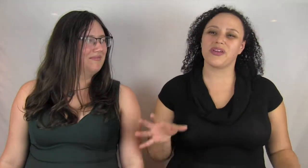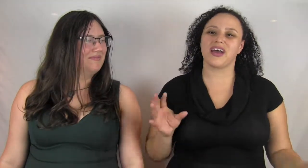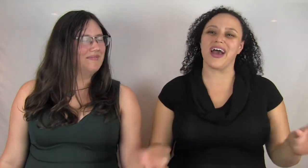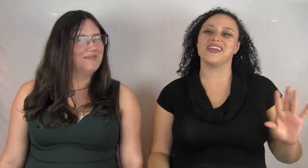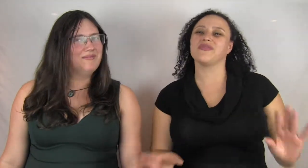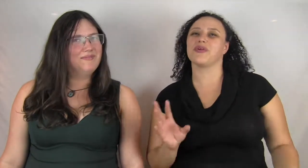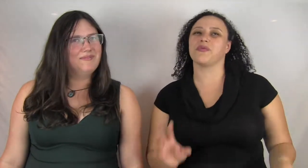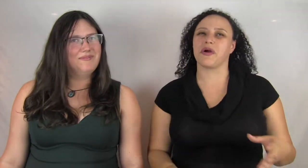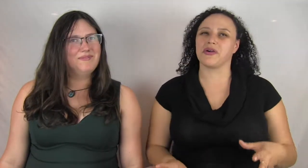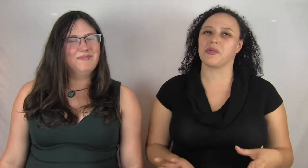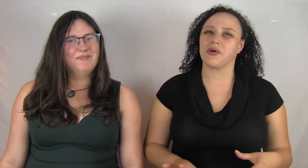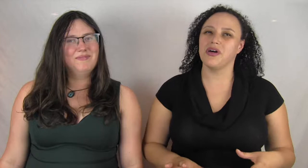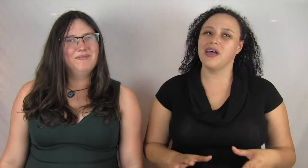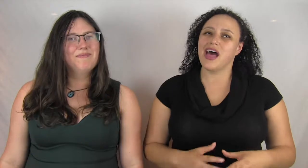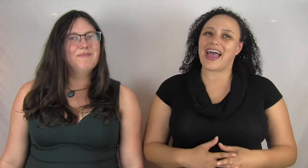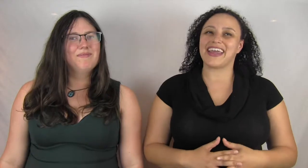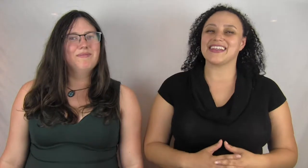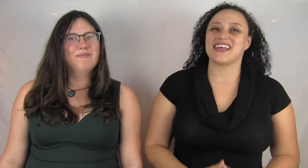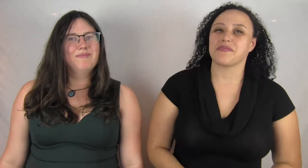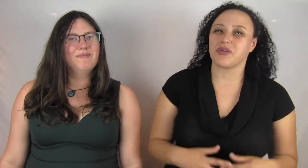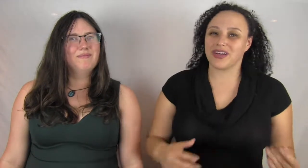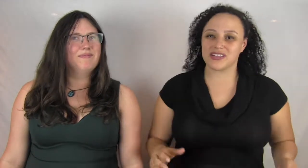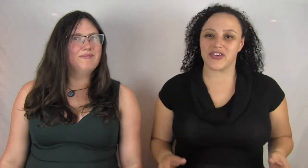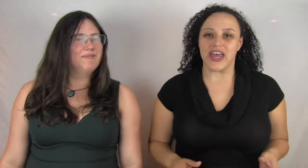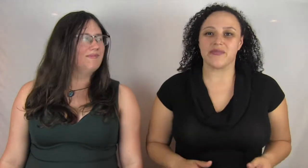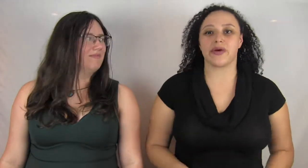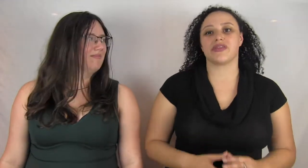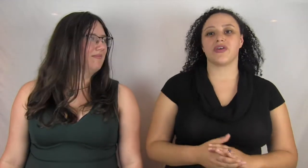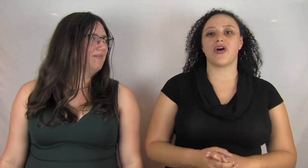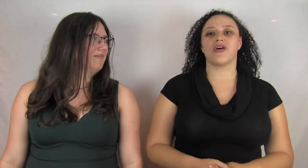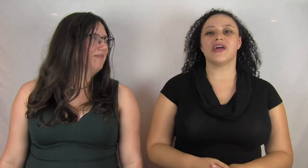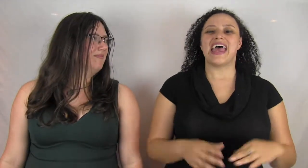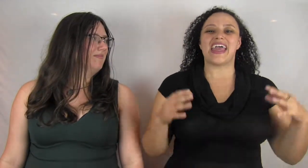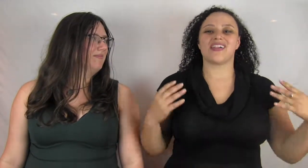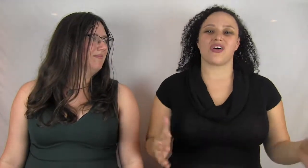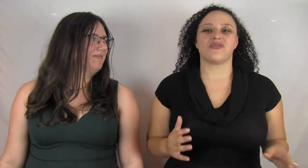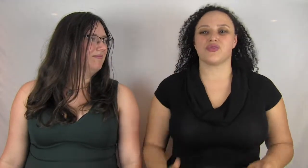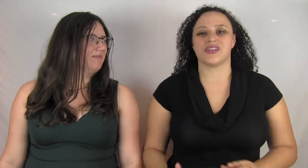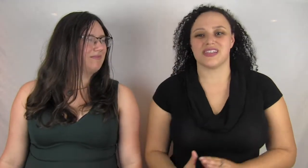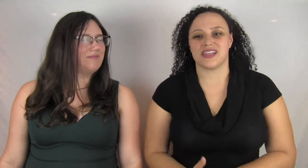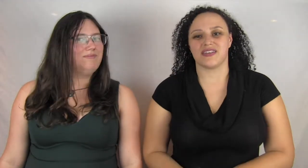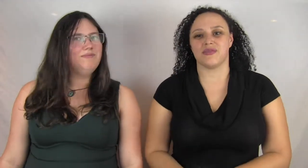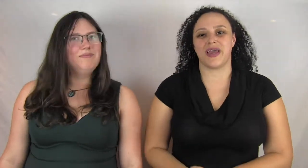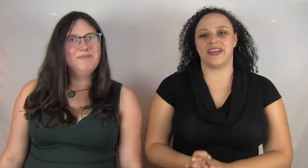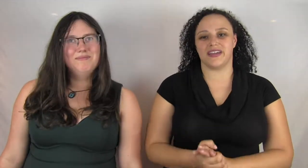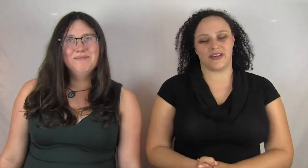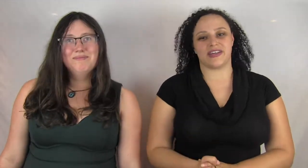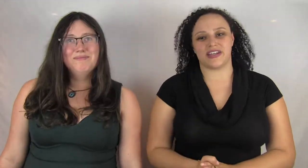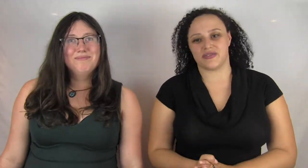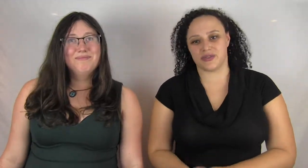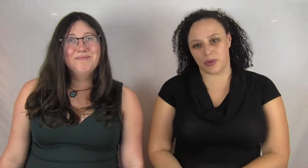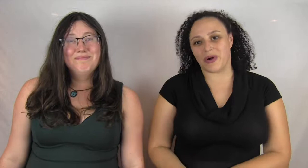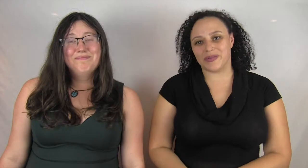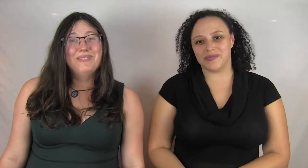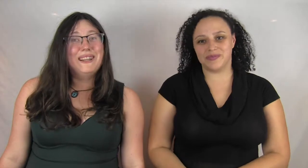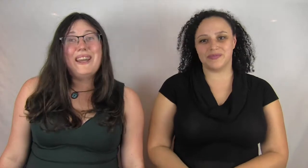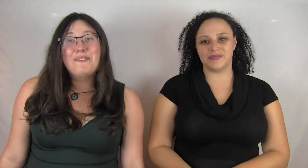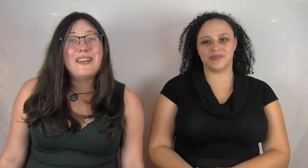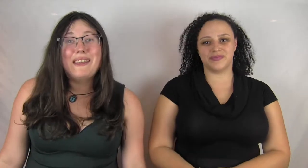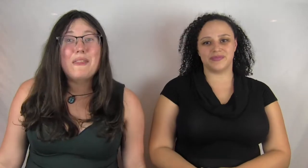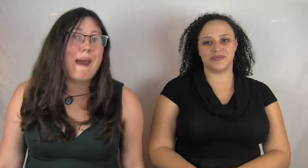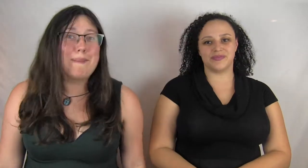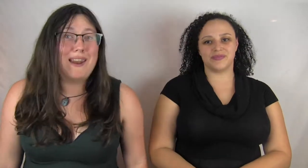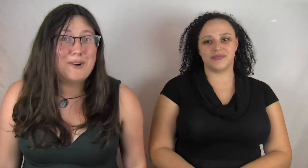slow and kind of unremarkable. I can't say I'm the greatest fan, but there are a lot of choices that Lou made in here that I do support.